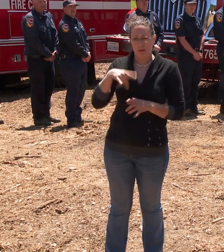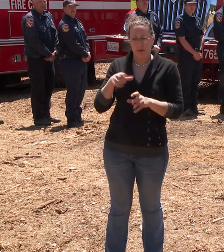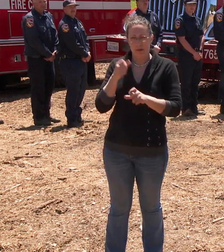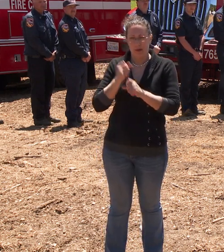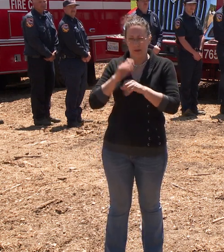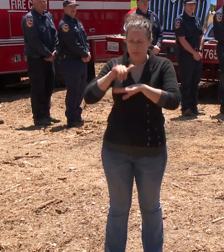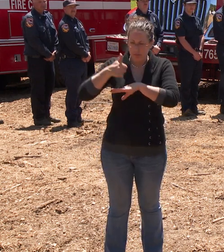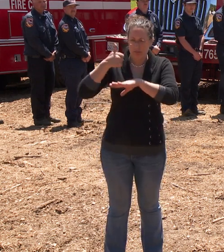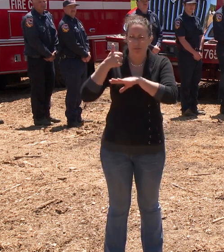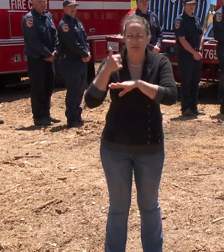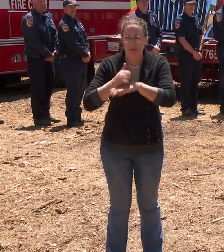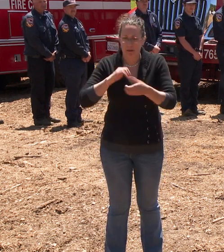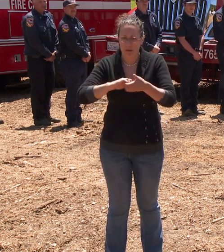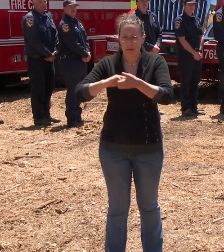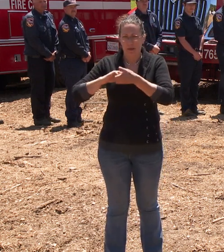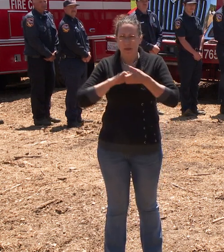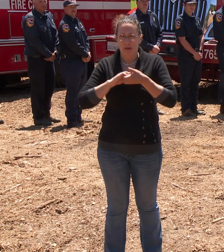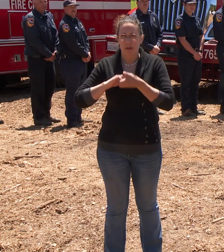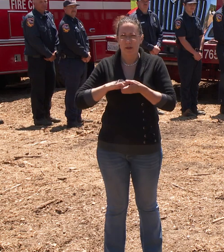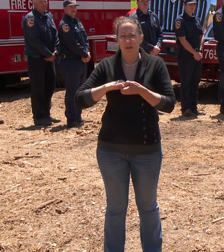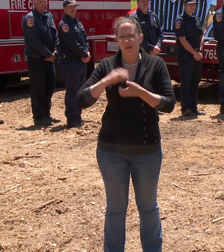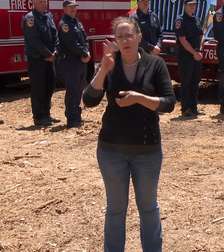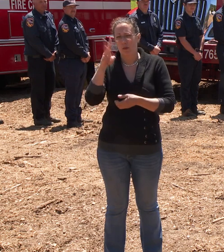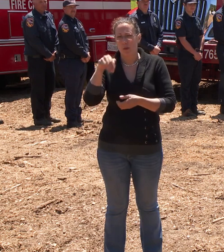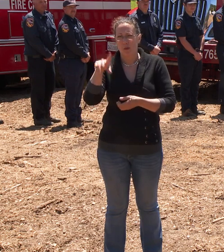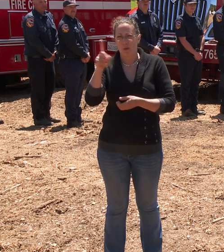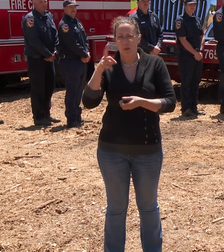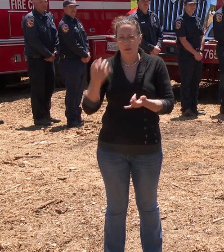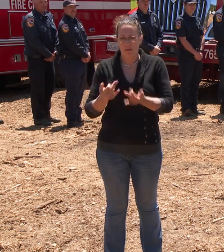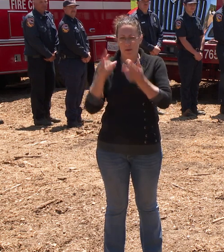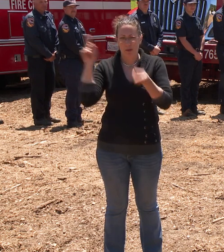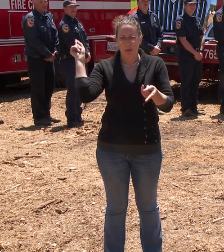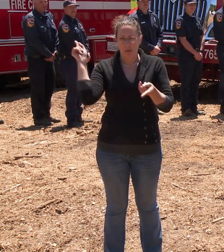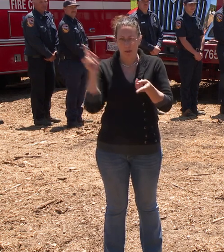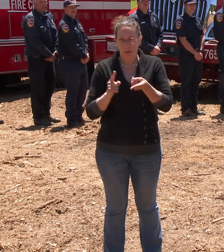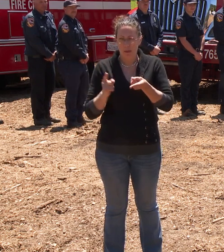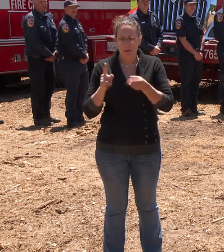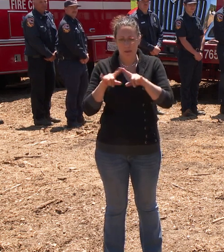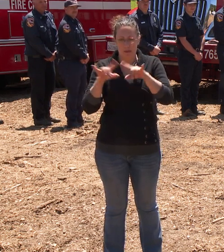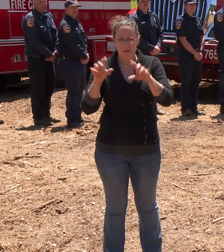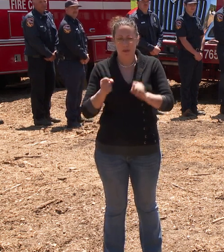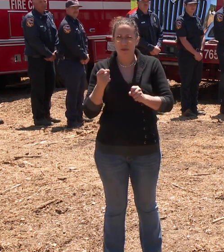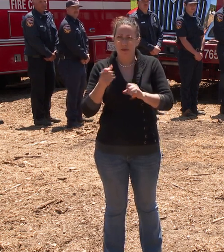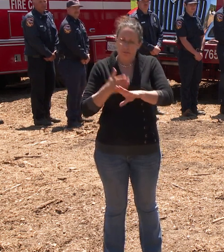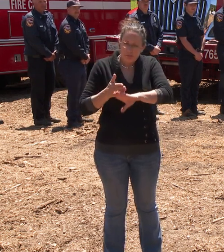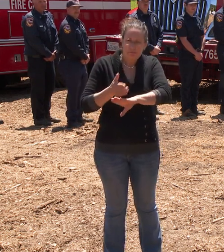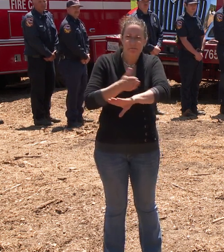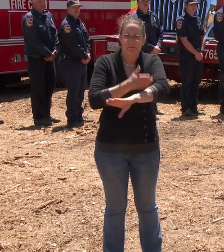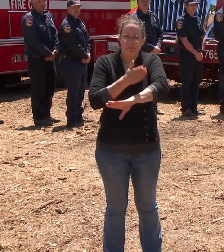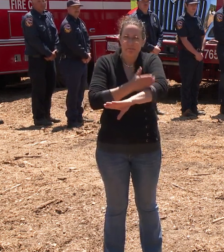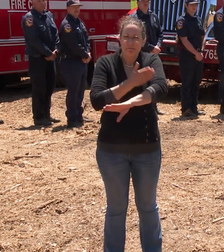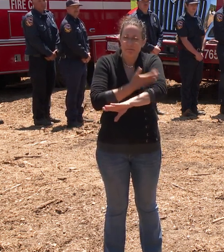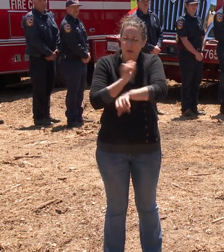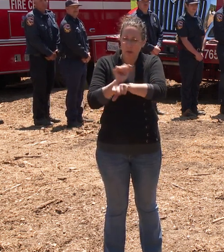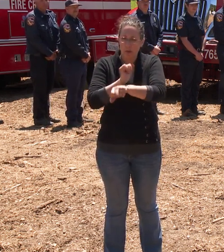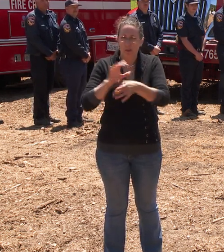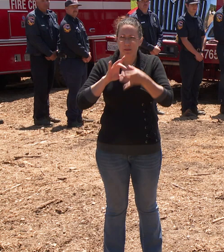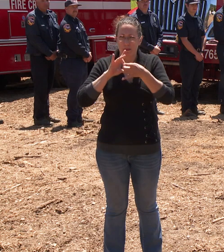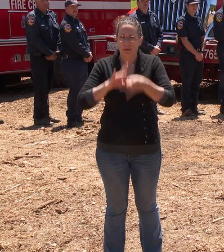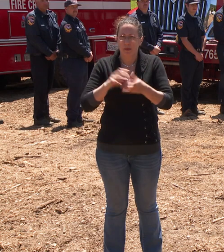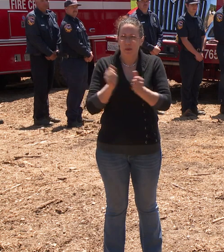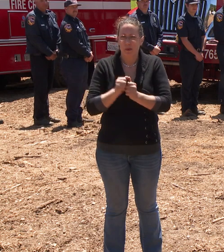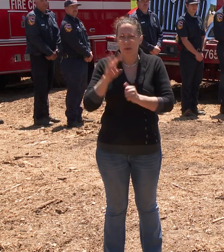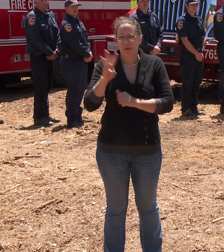launched a collaborative wildfire risk reduction program to further enhance work associated with the WCS